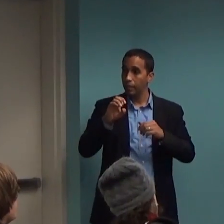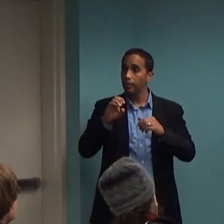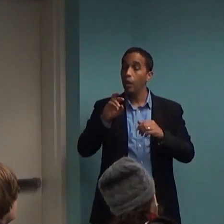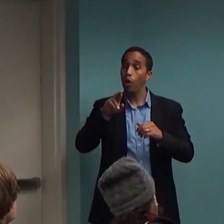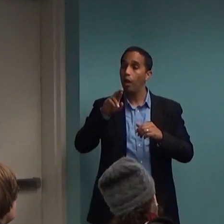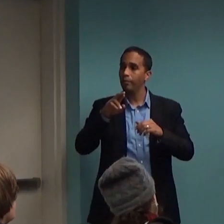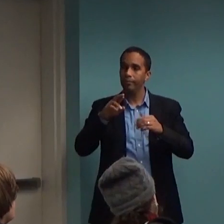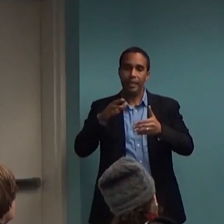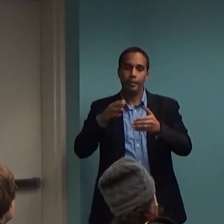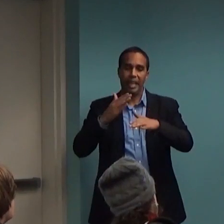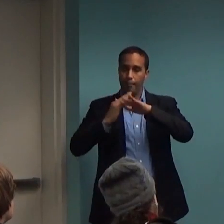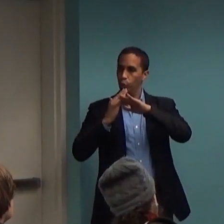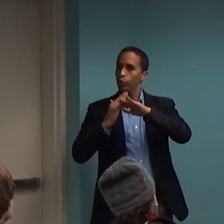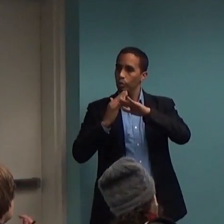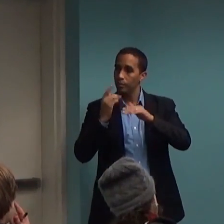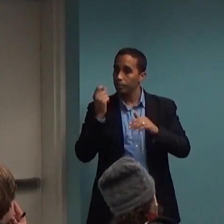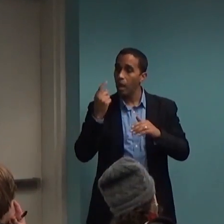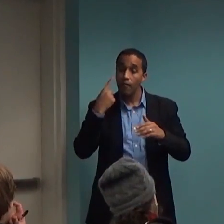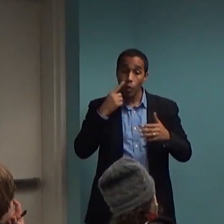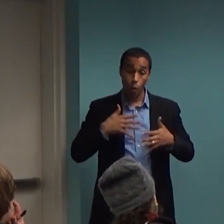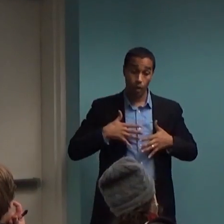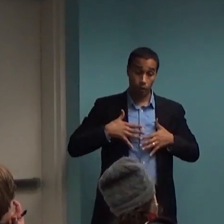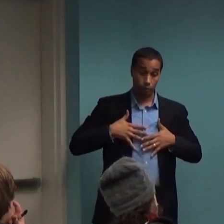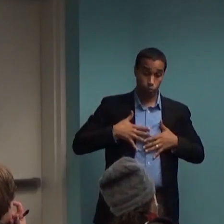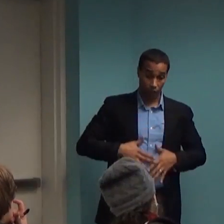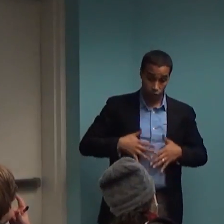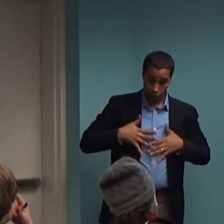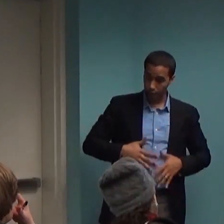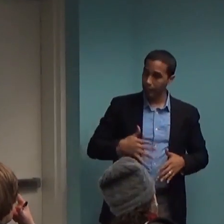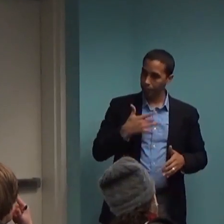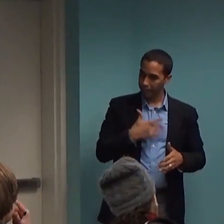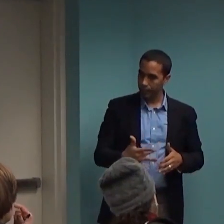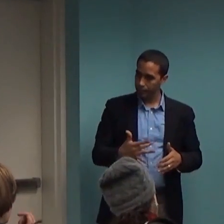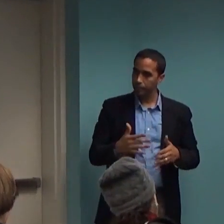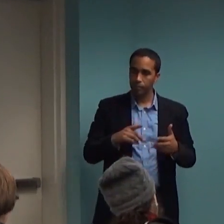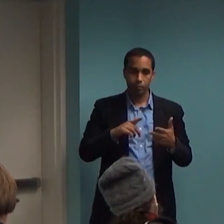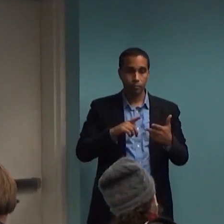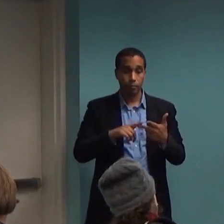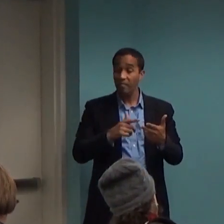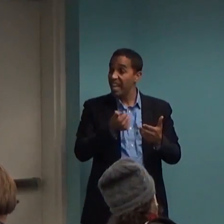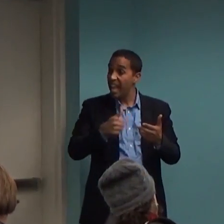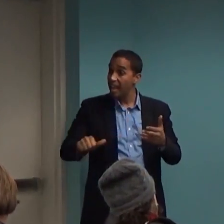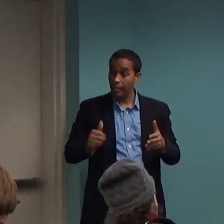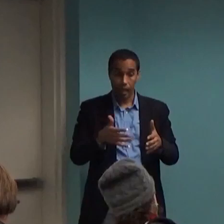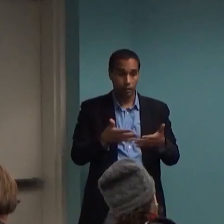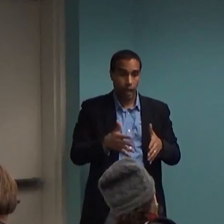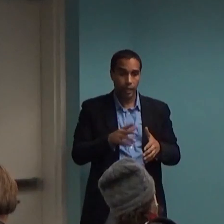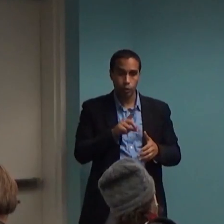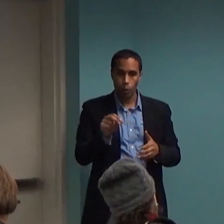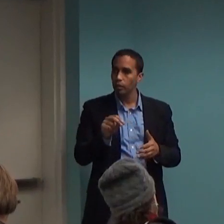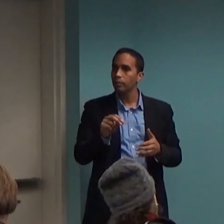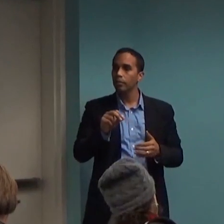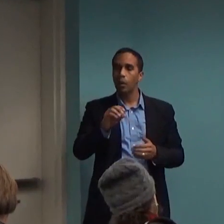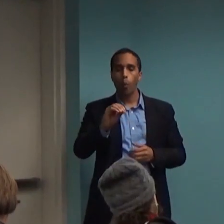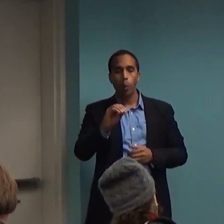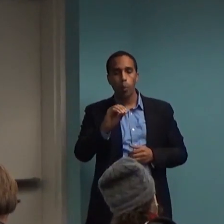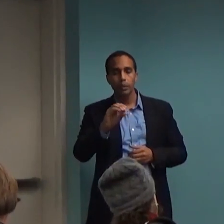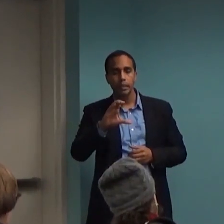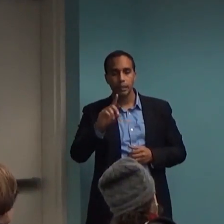approved for the treatment of depression, all of the anxiety disorders, obsessive-compulsive disorders, which now are in a separate